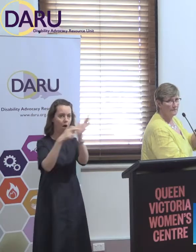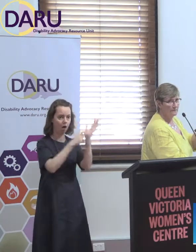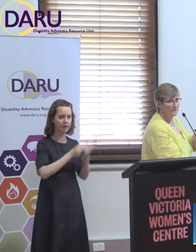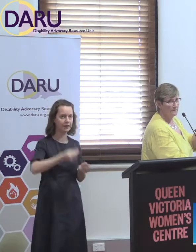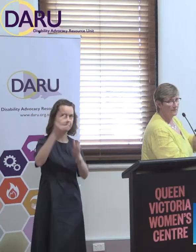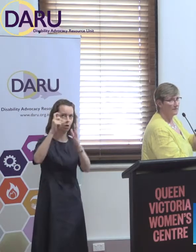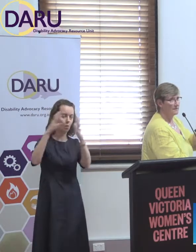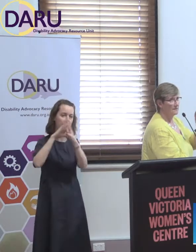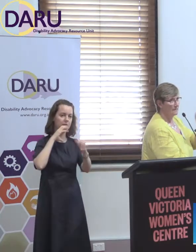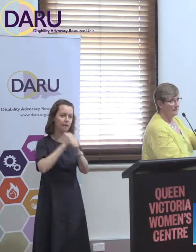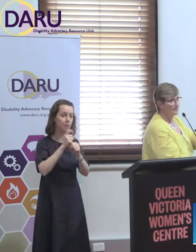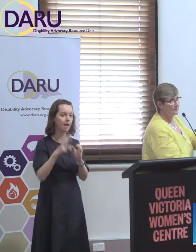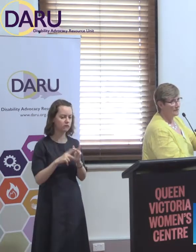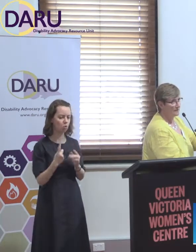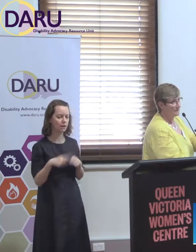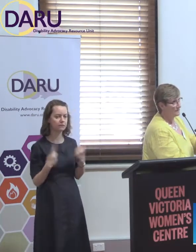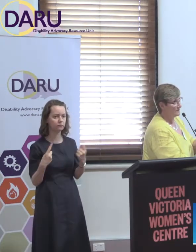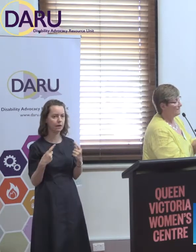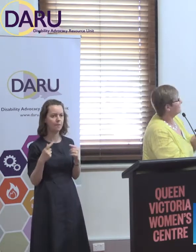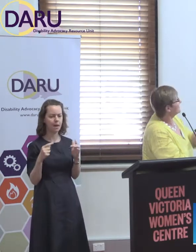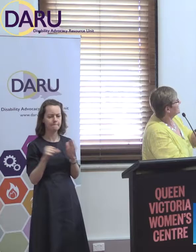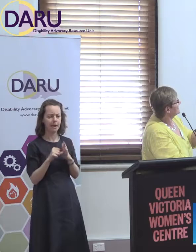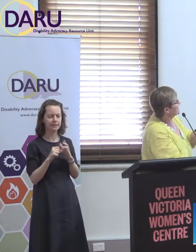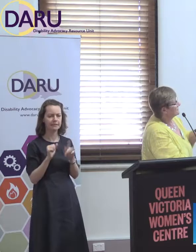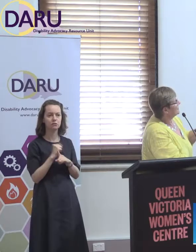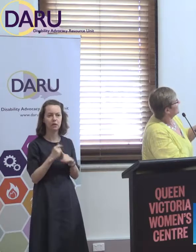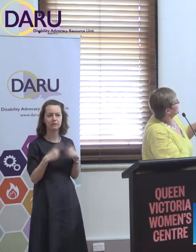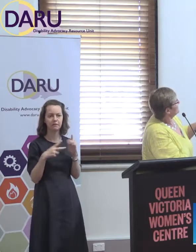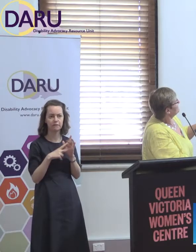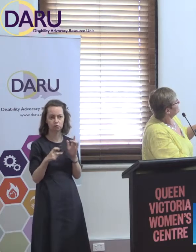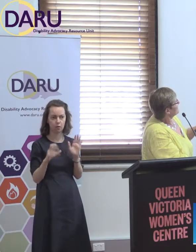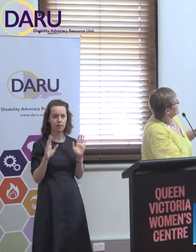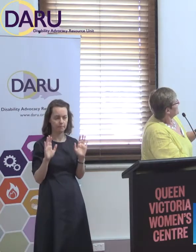done a little bit differently, because the money was broken up a bit differently. I'll come to that in a second.